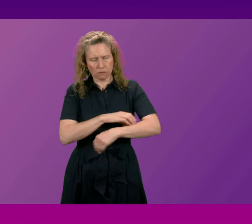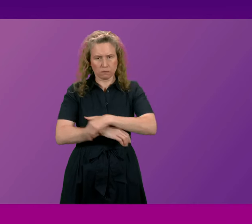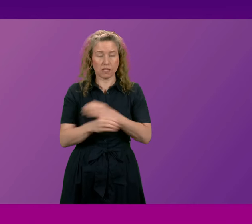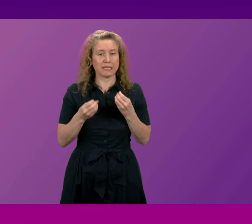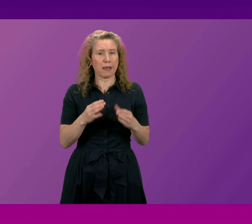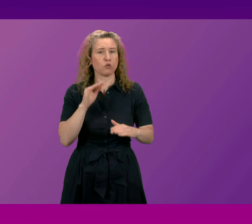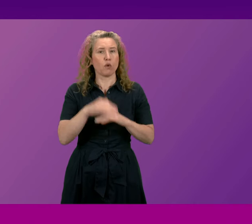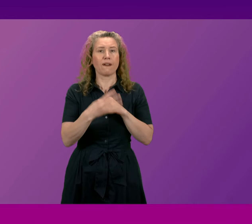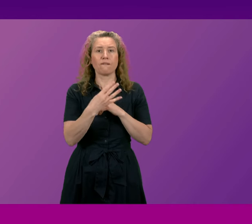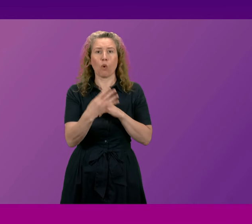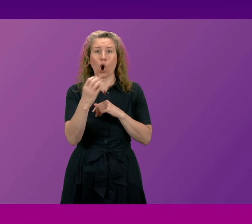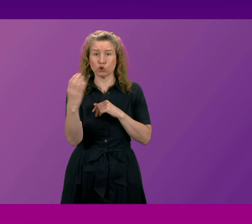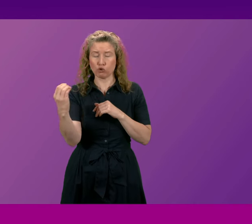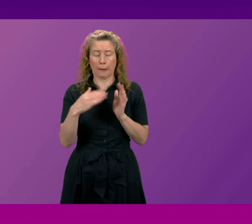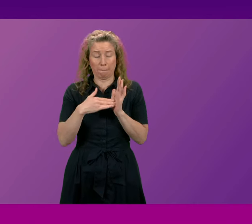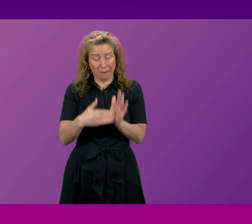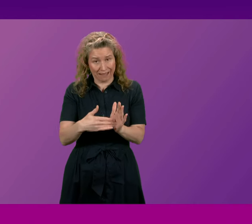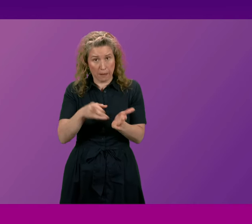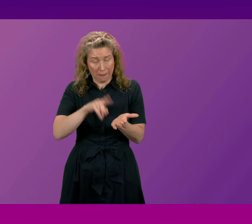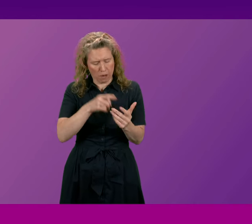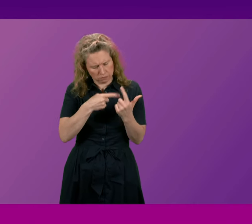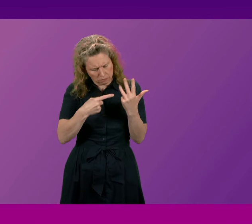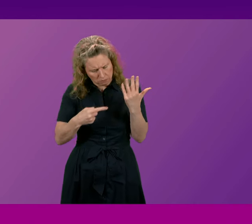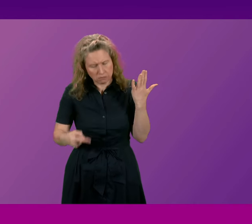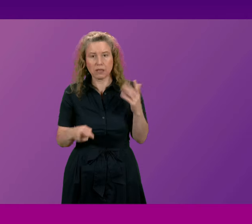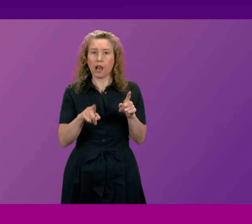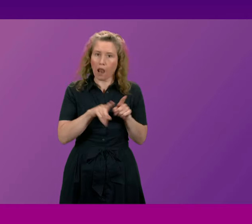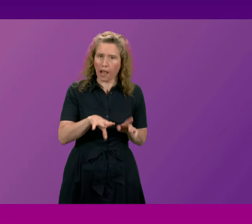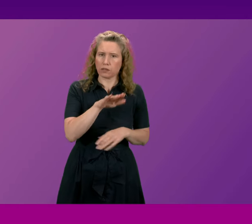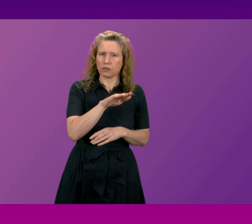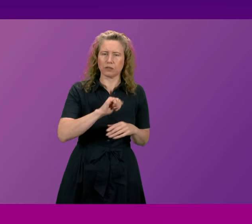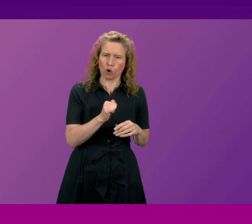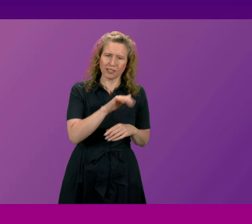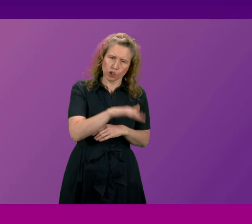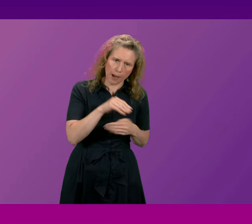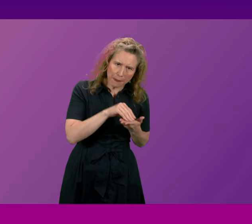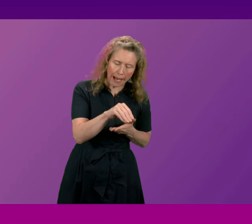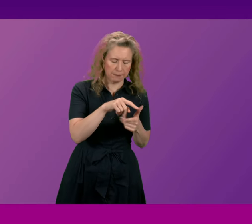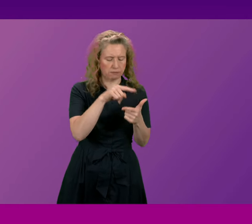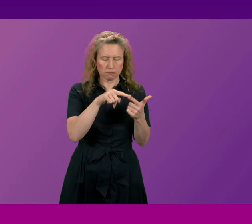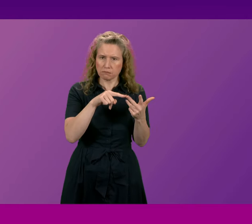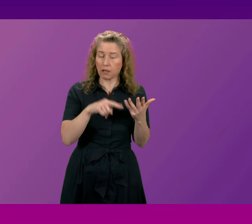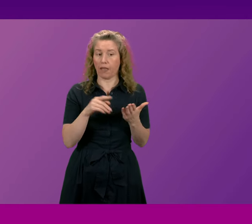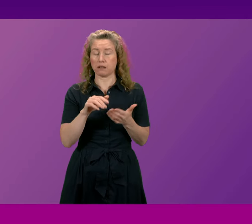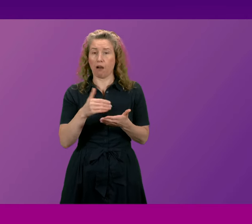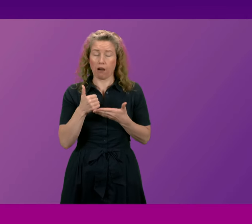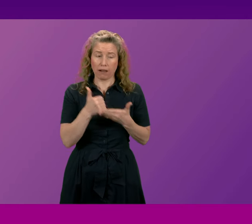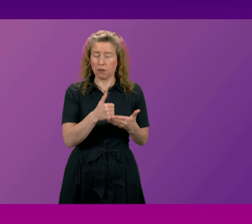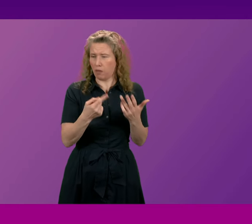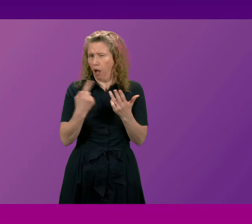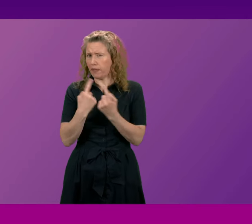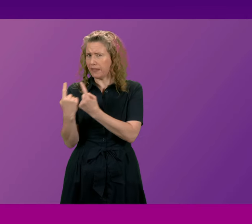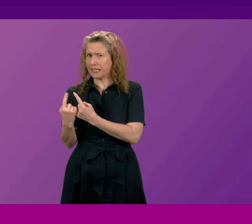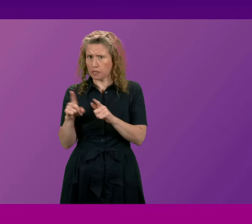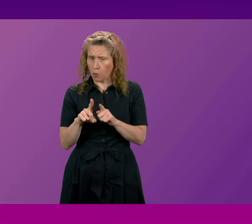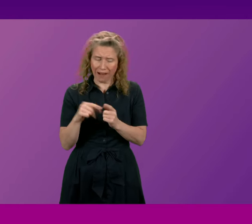£400 million on measures such as the Scottish child payment, which, along with our other measures,